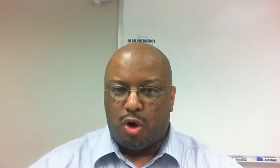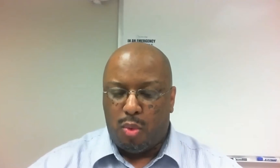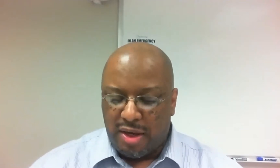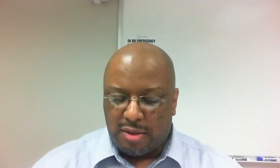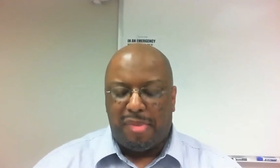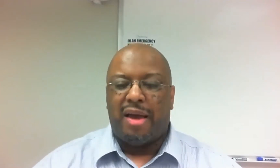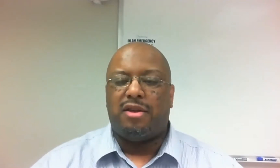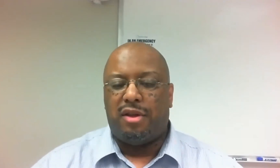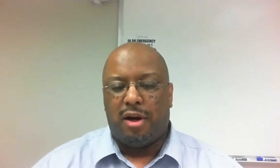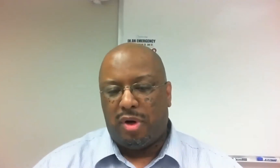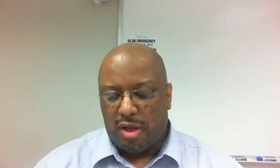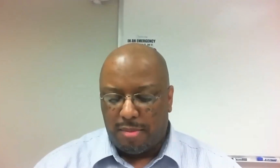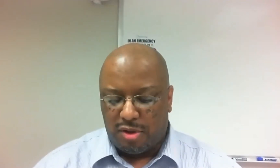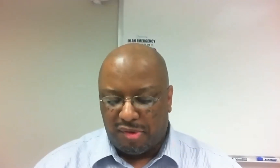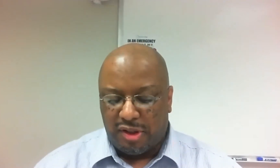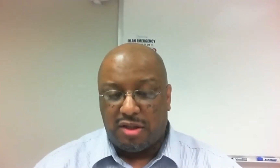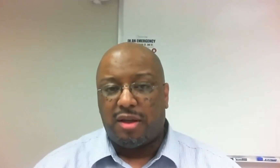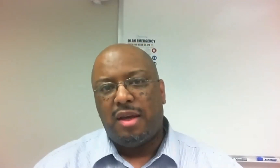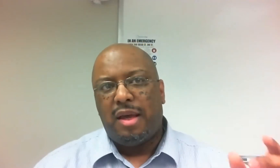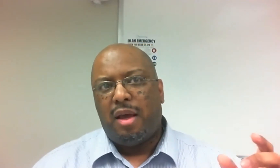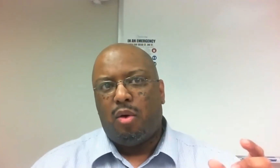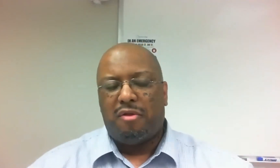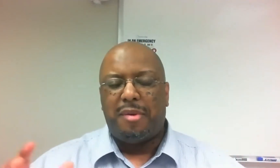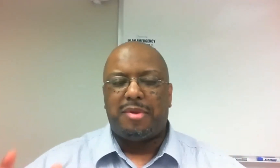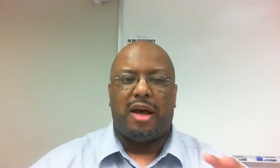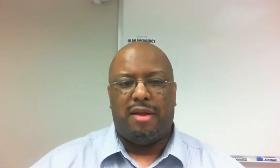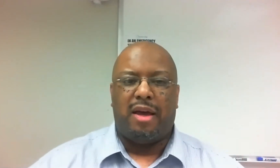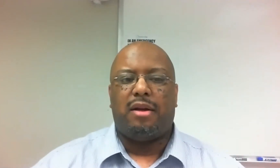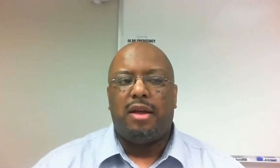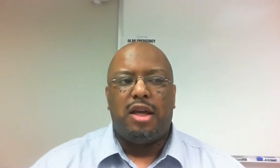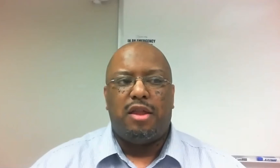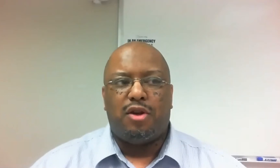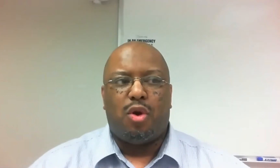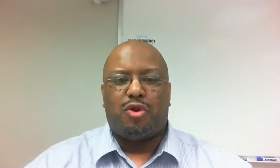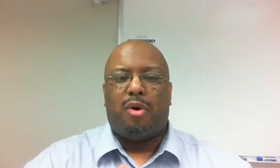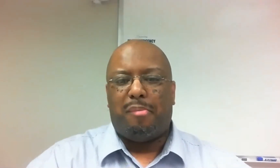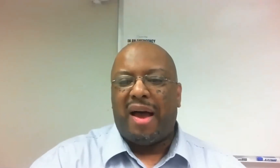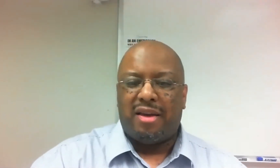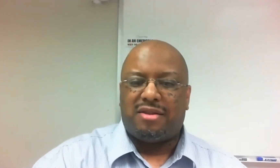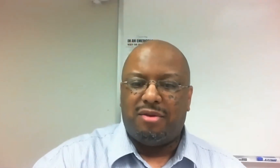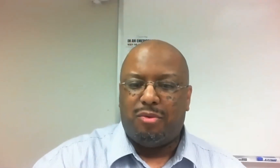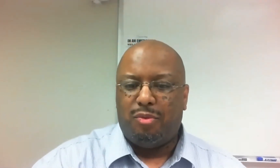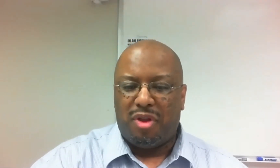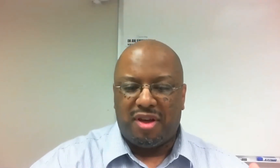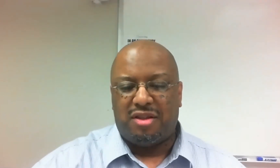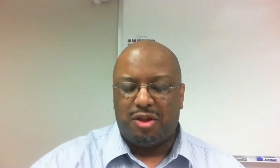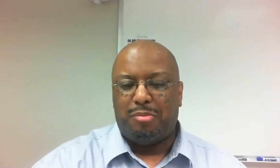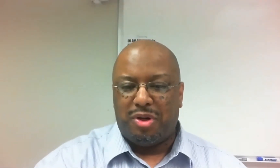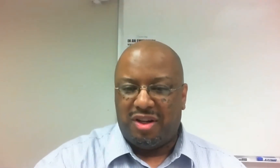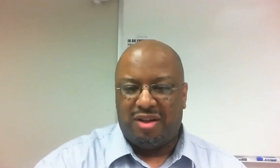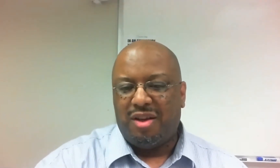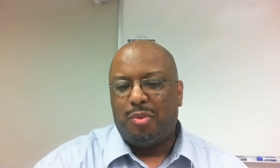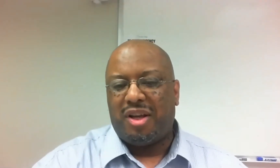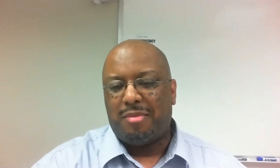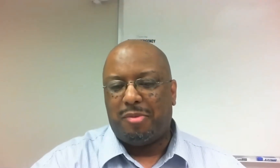there's always a bias there when it comes to policing. On the flip side of that, there's also a bias with us in the